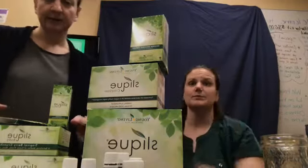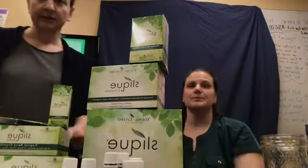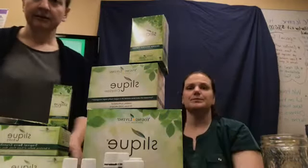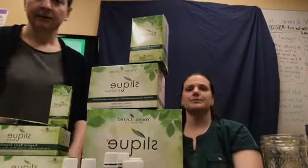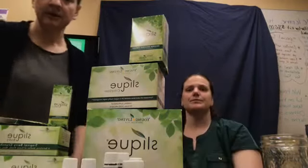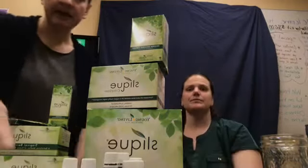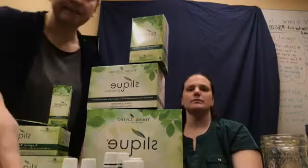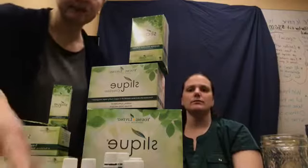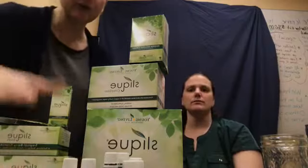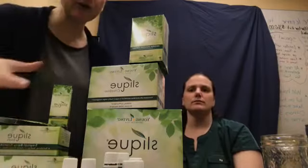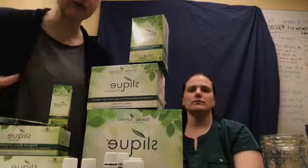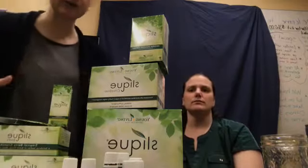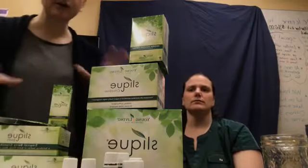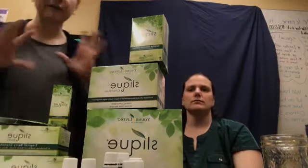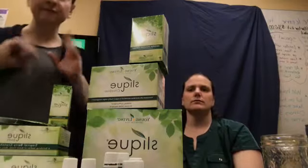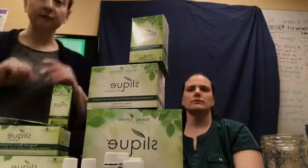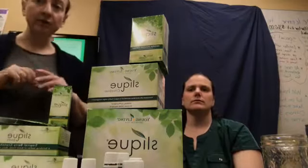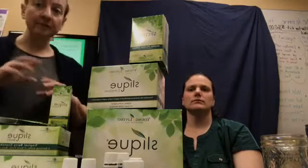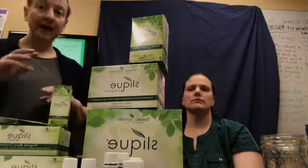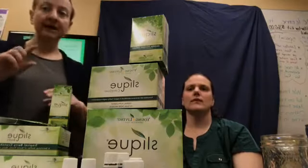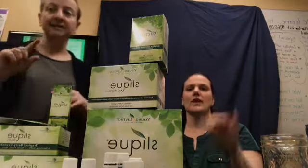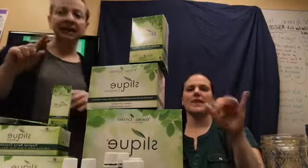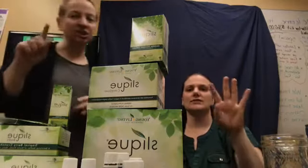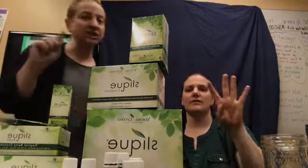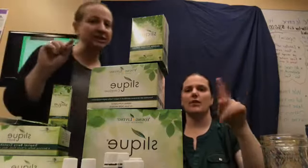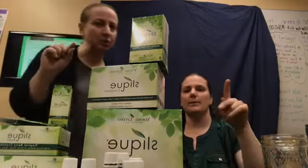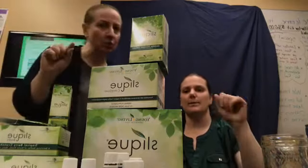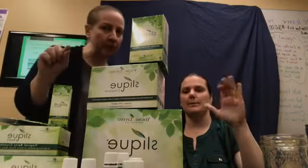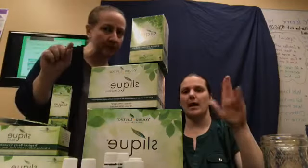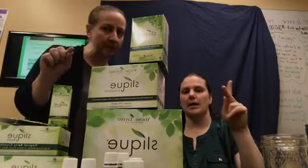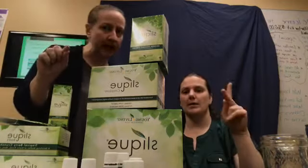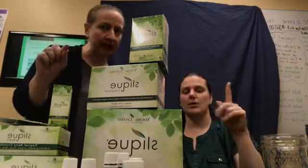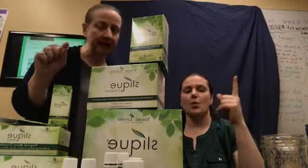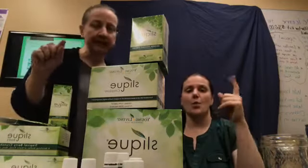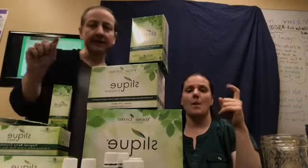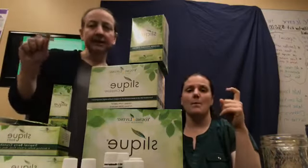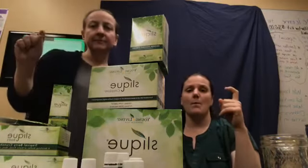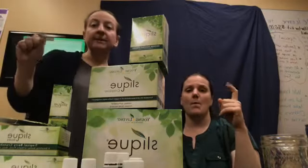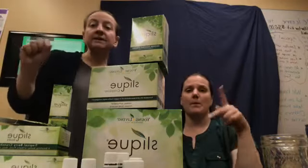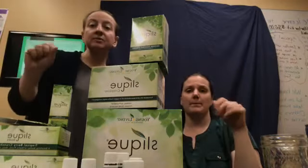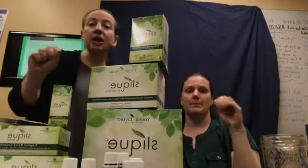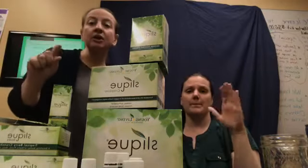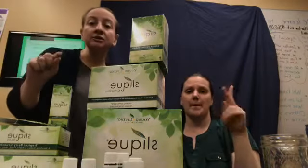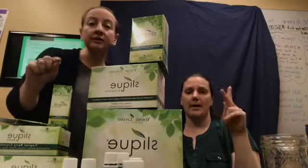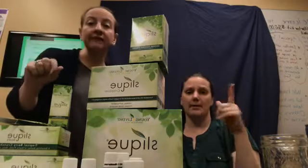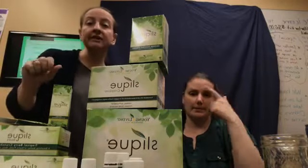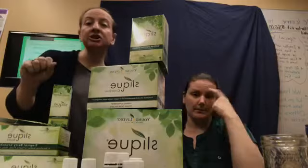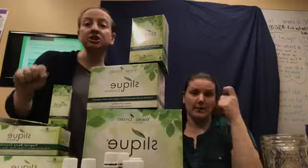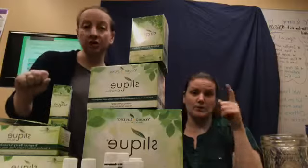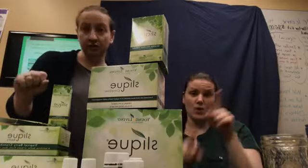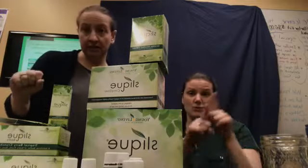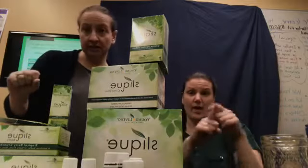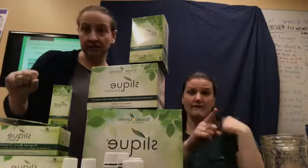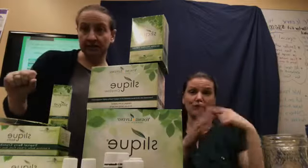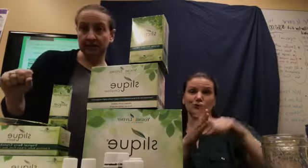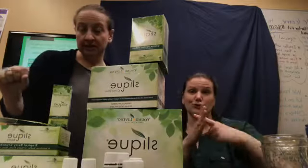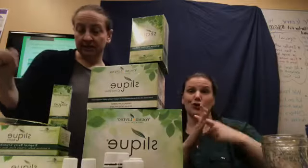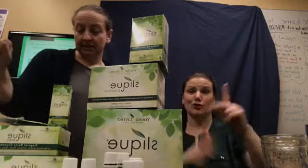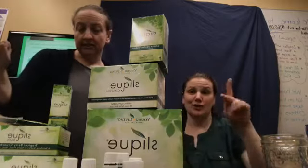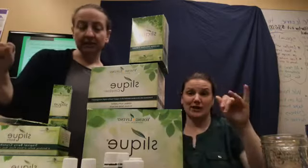Okay. So, those are the four packs. Actually, there's one more pack. It's because we also have a Starter Kit. The